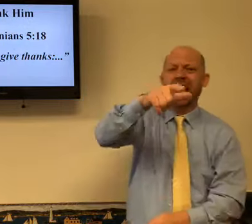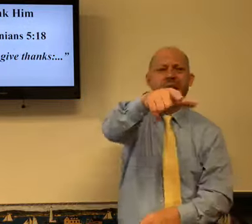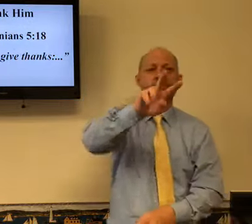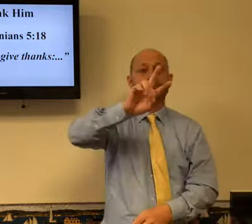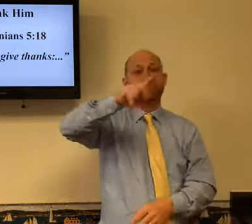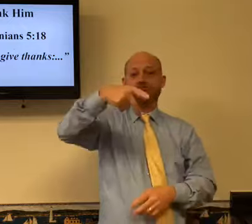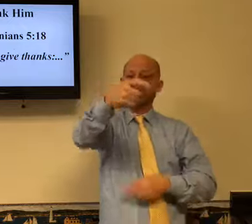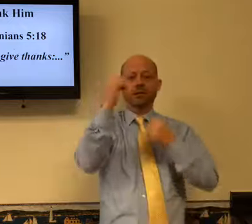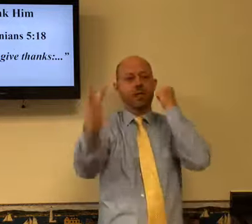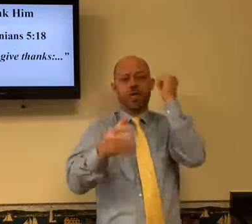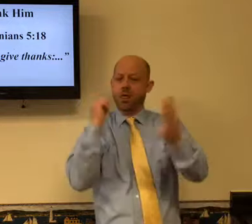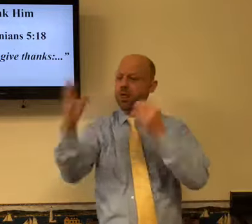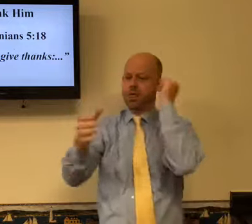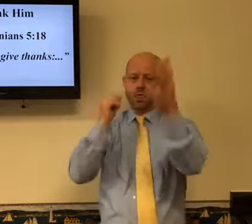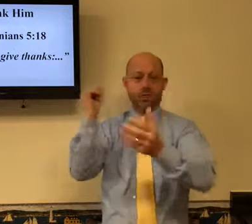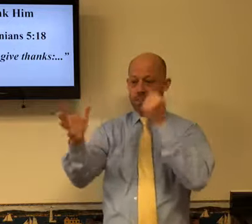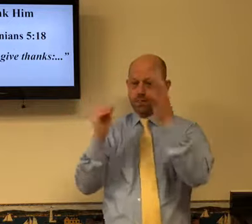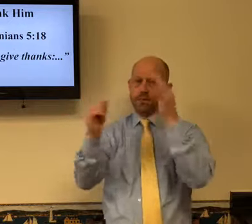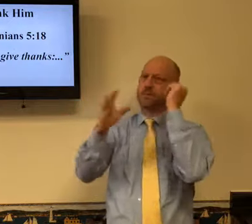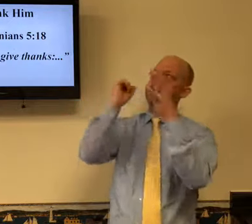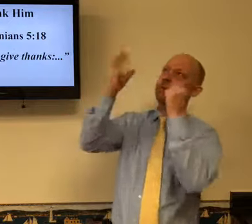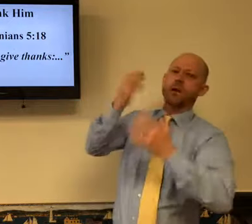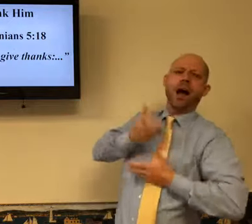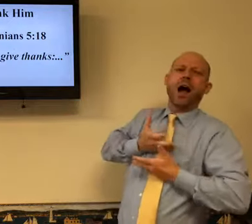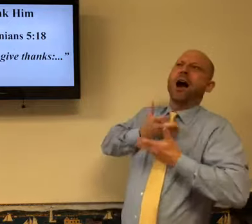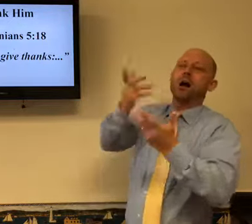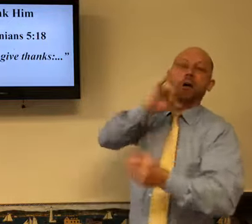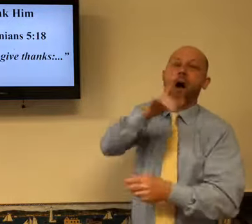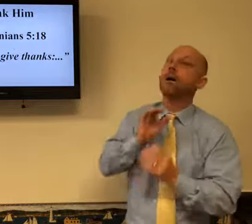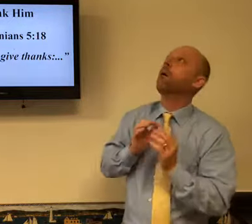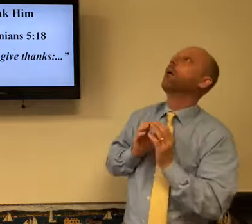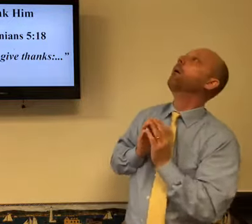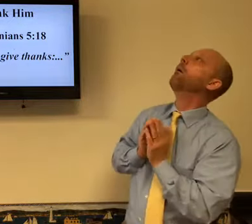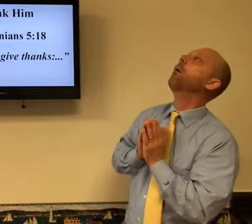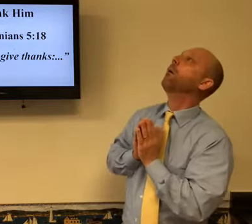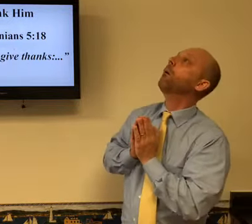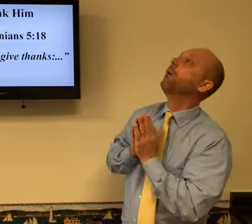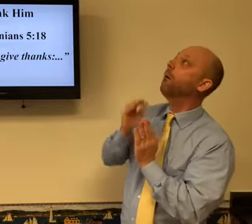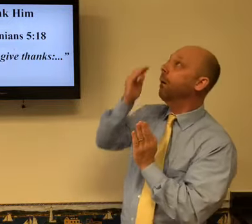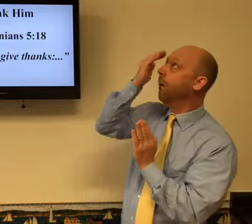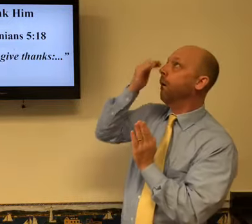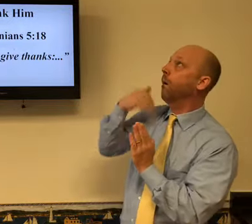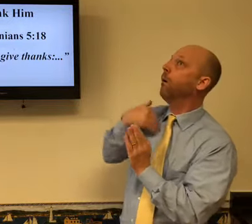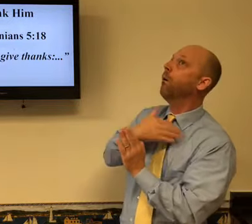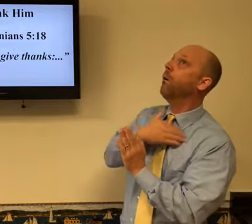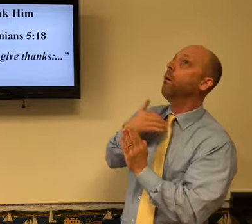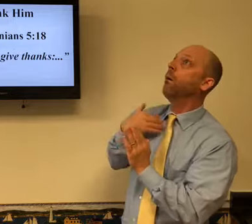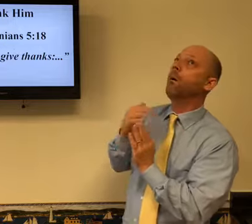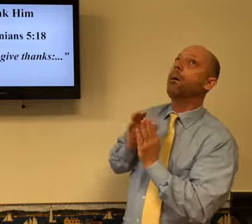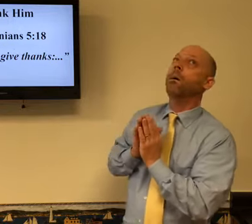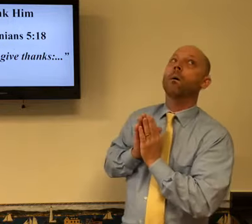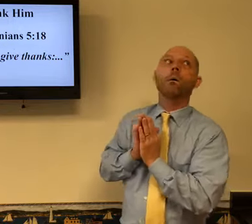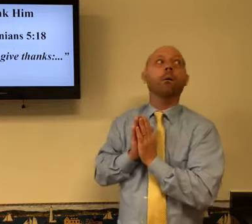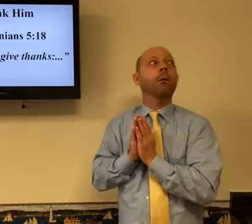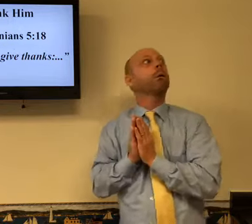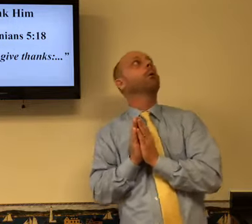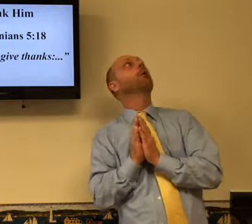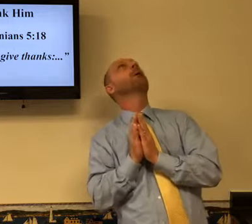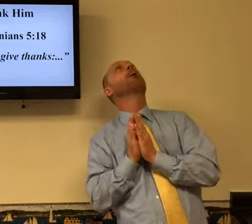Name the things that you're thankful for. Just you get on that video phone. You talk and you talk and you share all your feelings. And then you